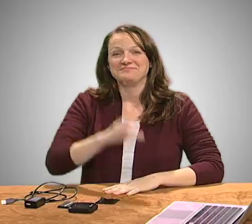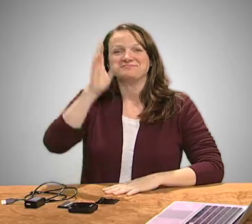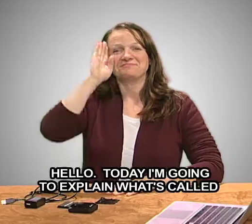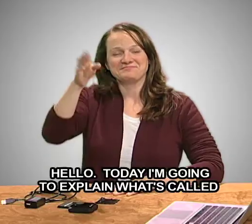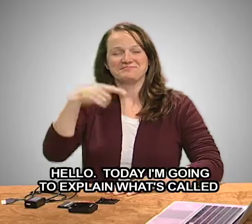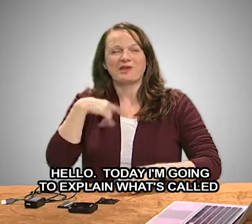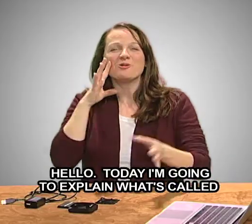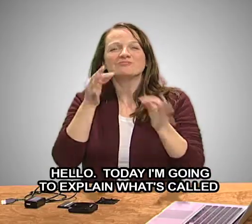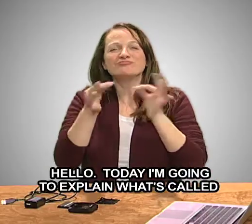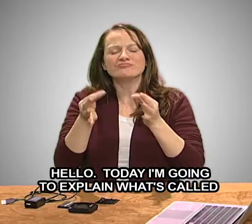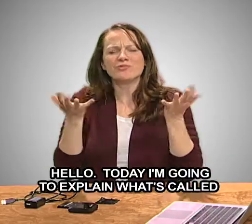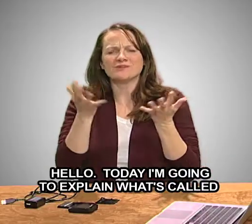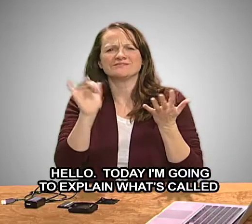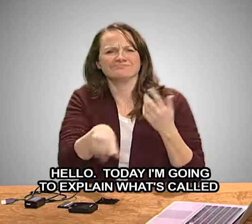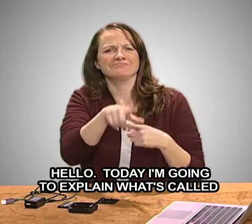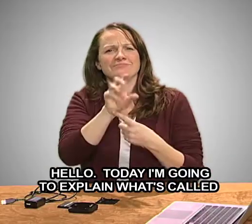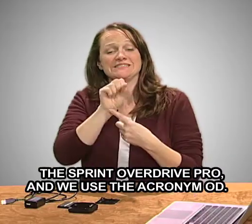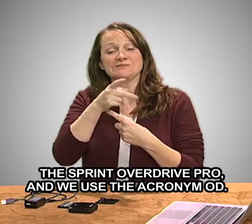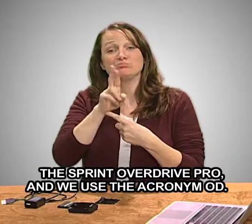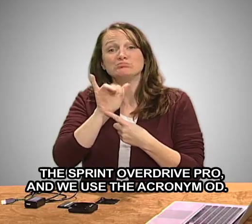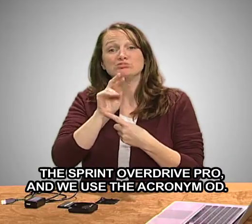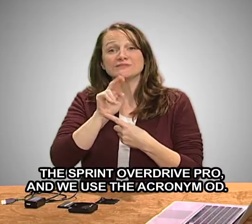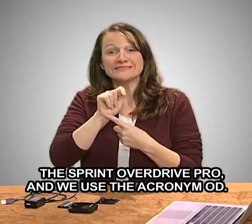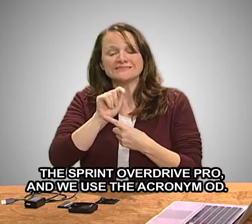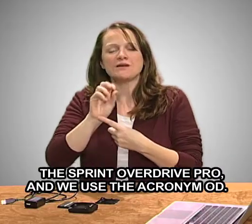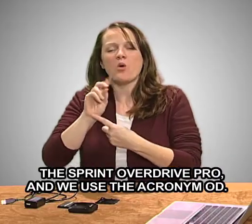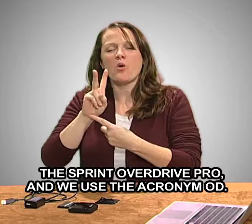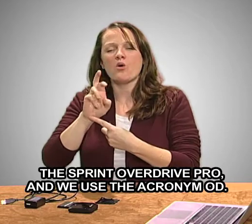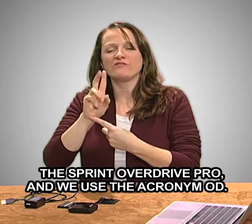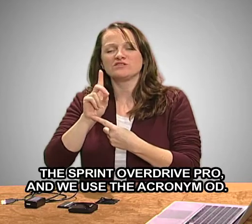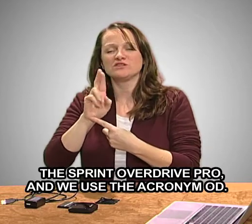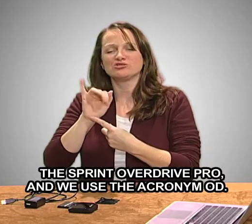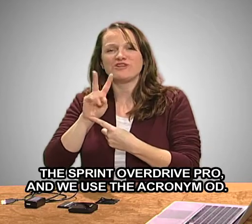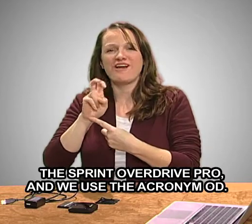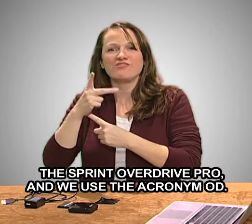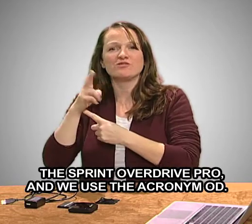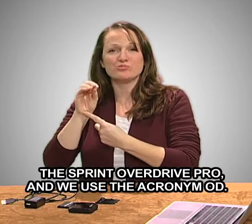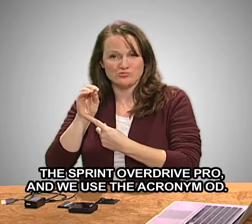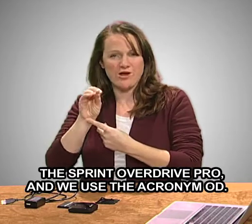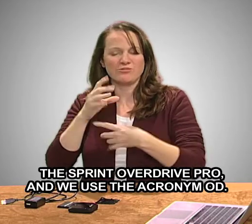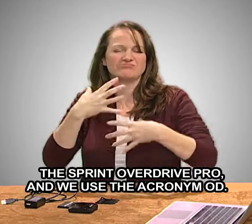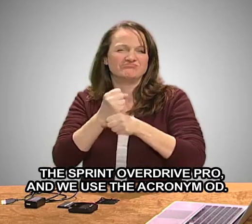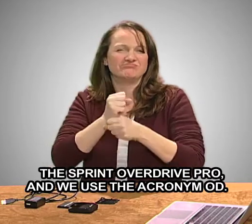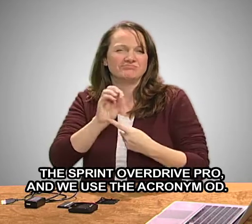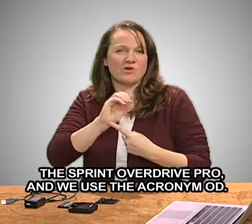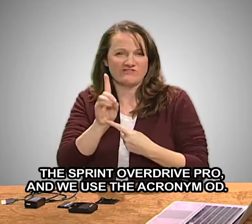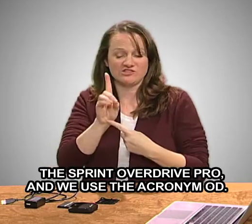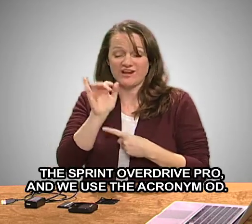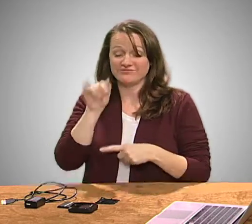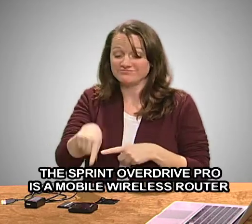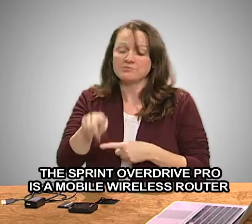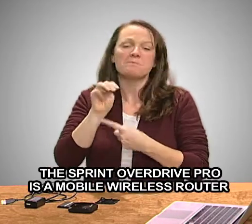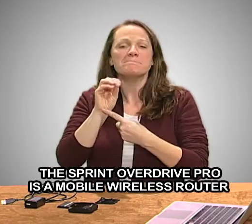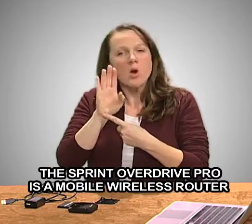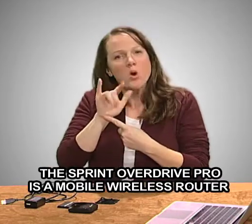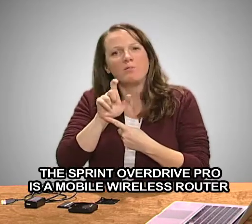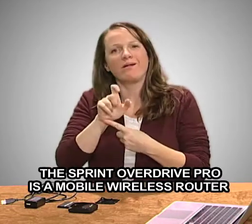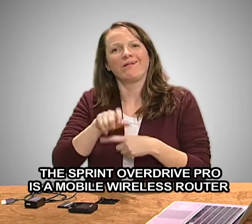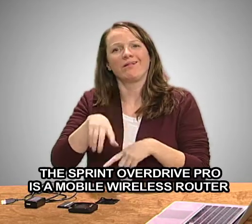Hello, today I'm going to explain what's called the Sprint Overdrive Pro, and we'll use the acronym O-T. The Sprint Overdrive